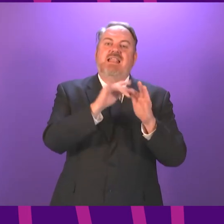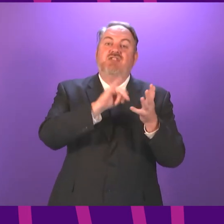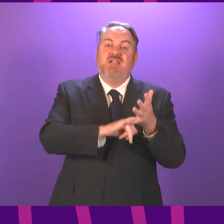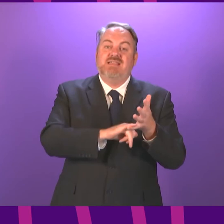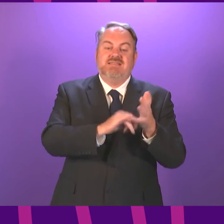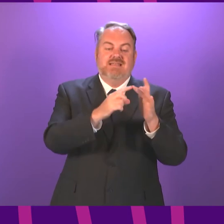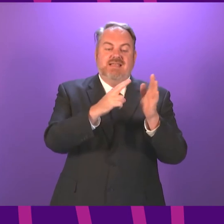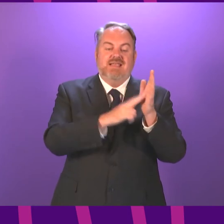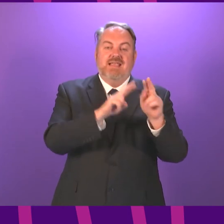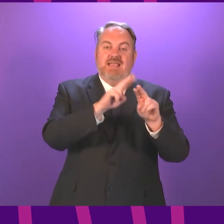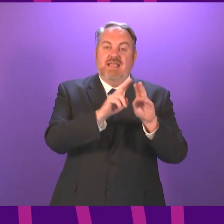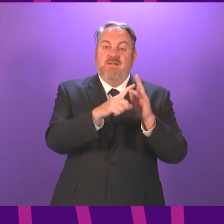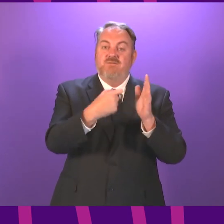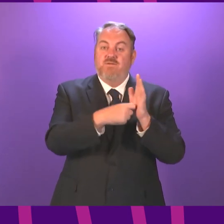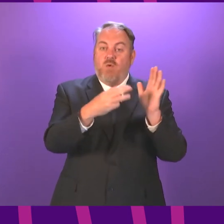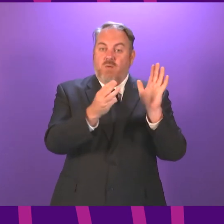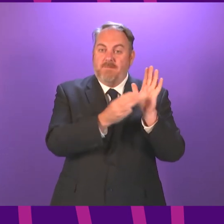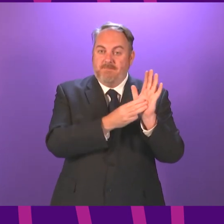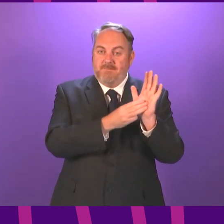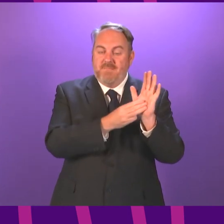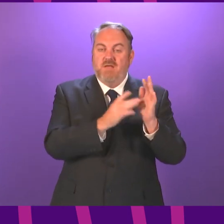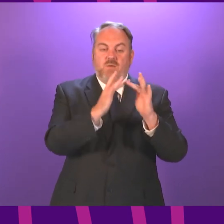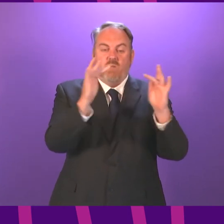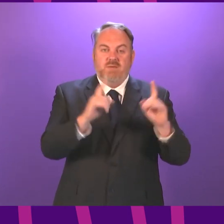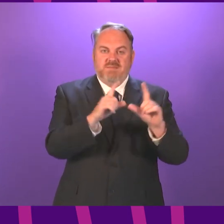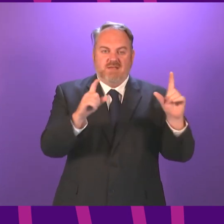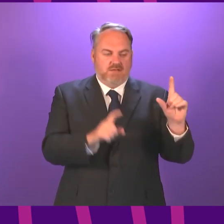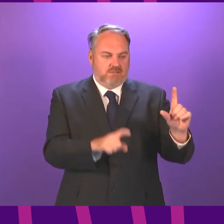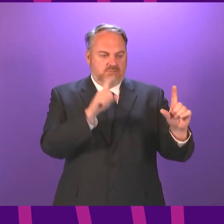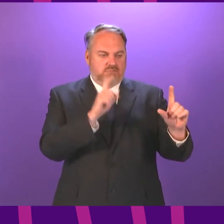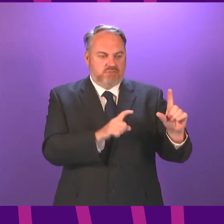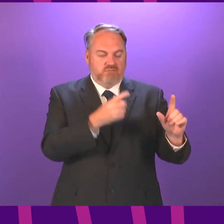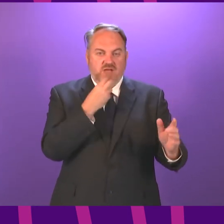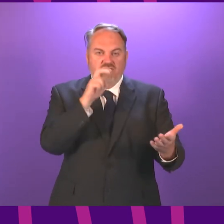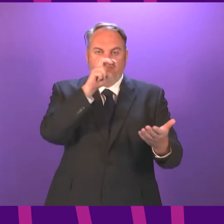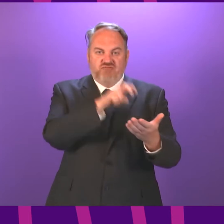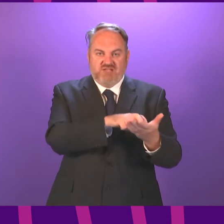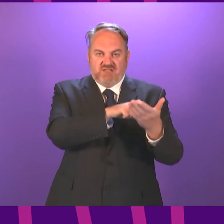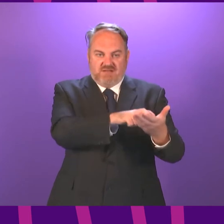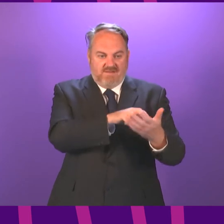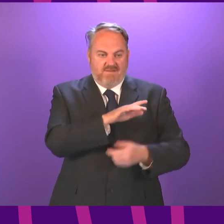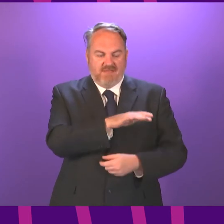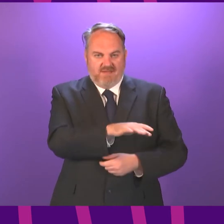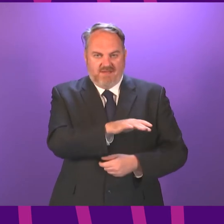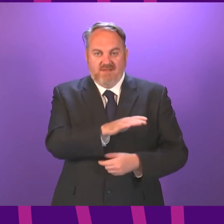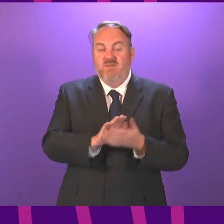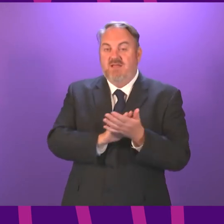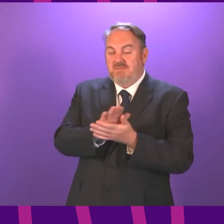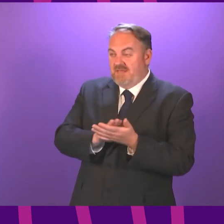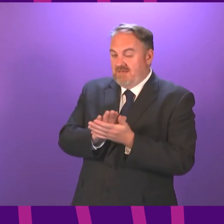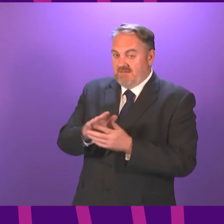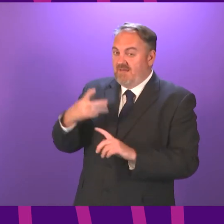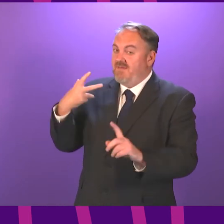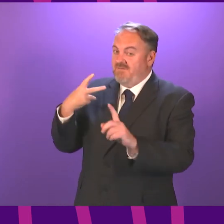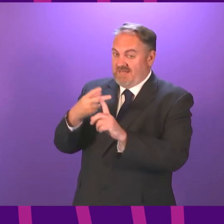website. Getting vaccinated is in our own best interest. Whatever age we are, it will make it less likely that we become seriously